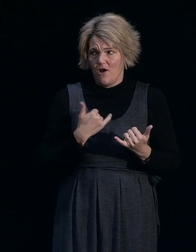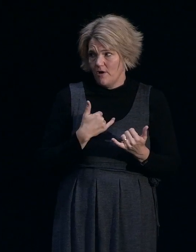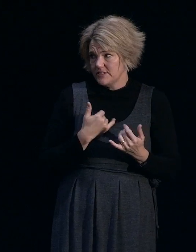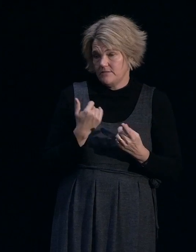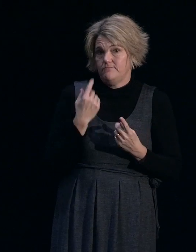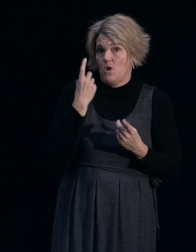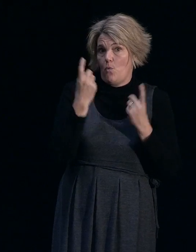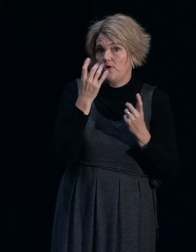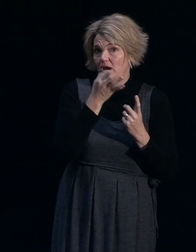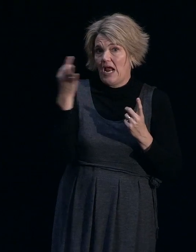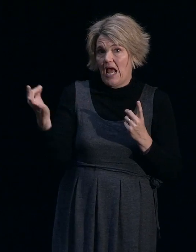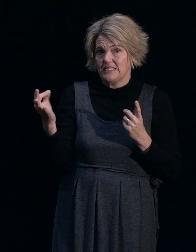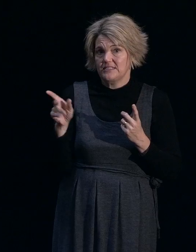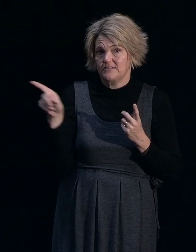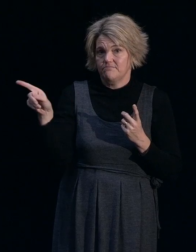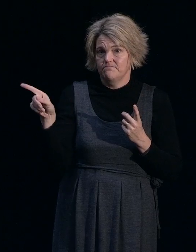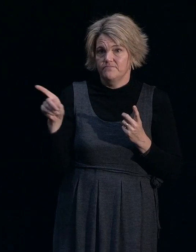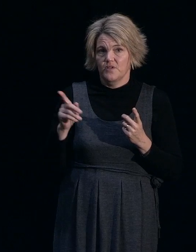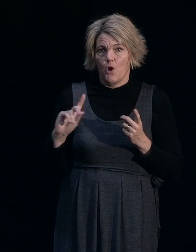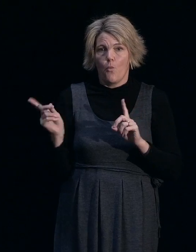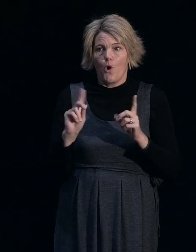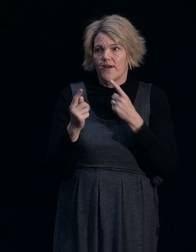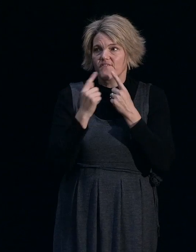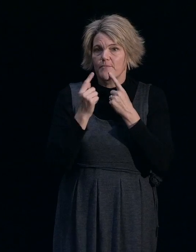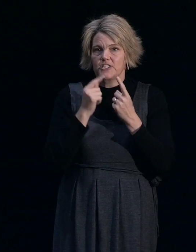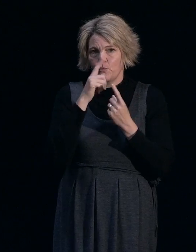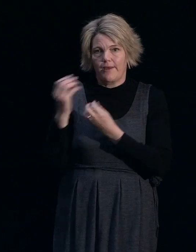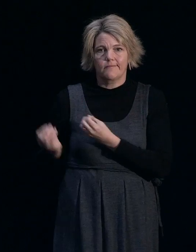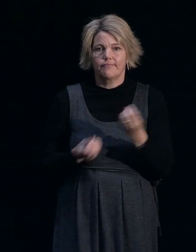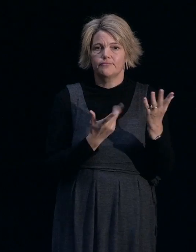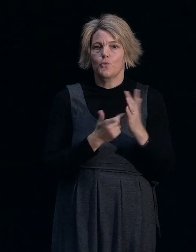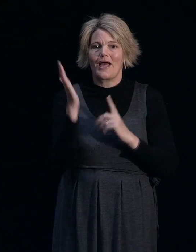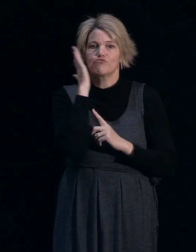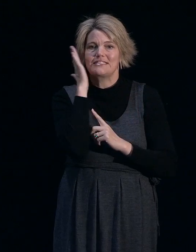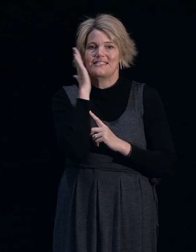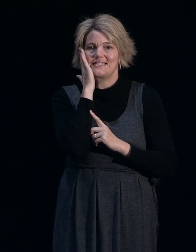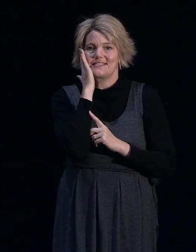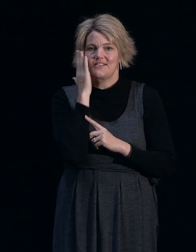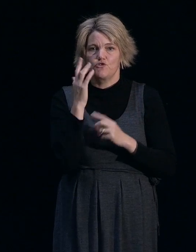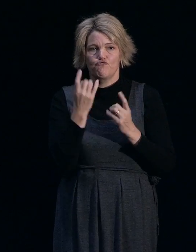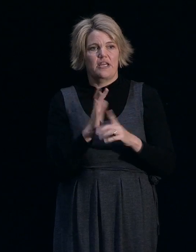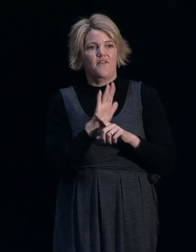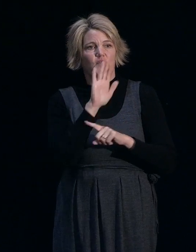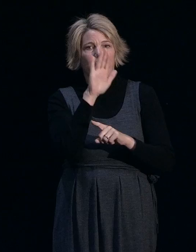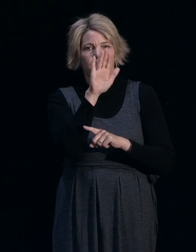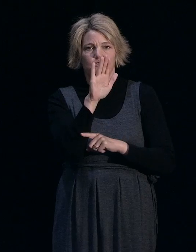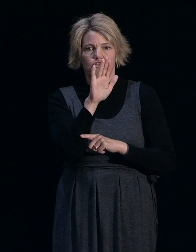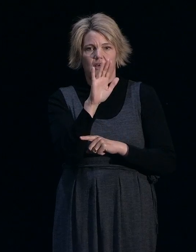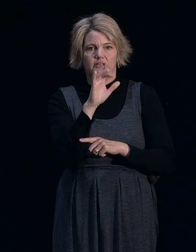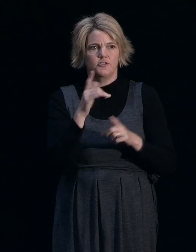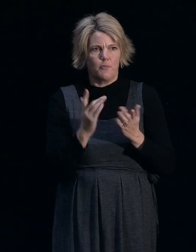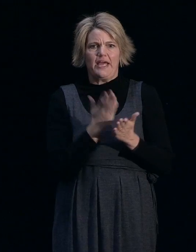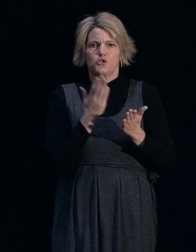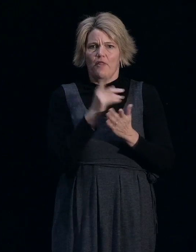that can be passed on to our residents with regard to future-proofing their homes for insurance cover?